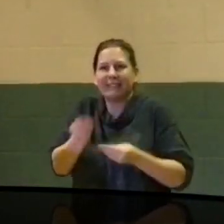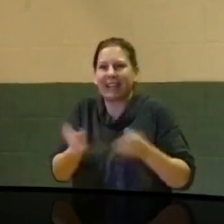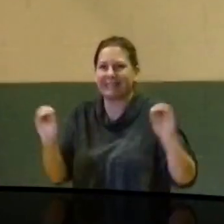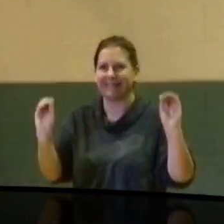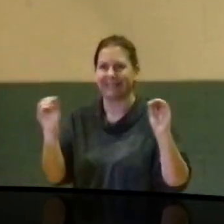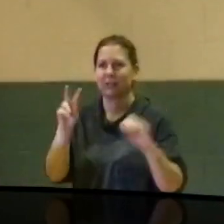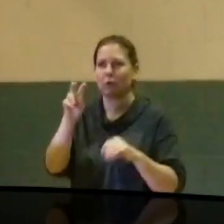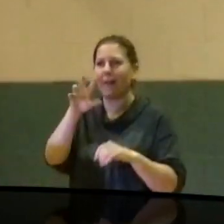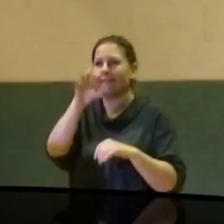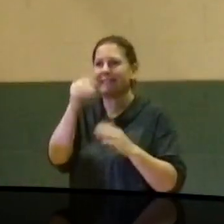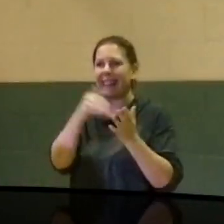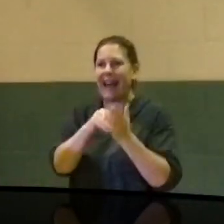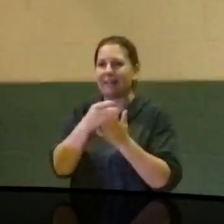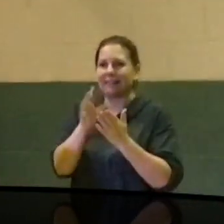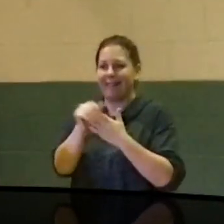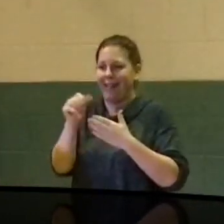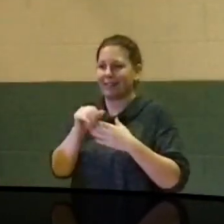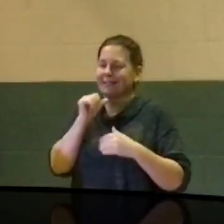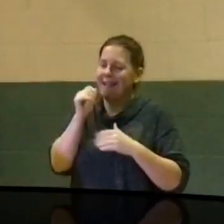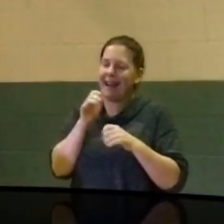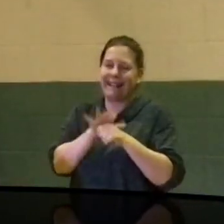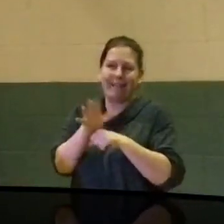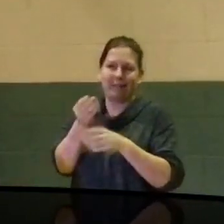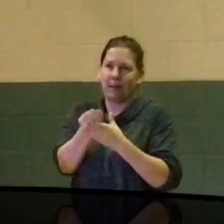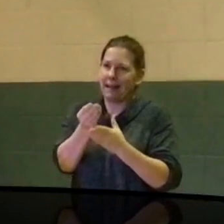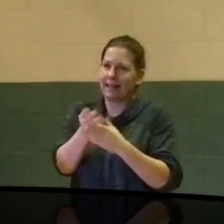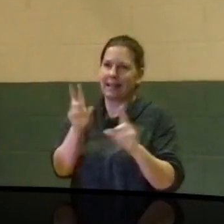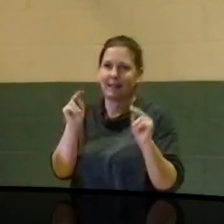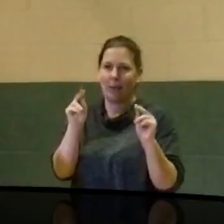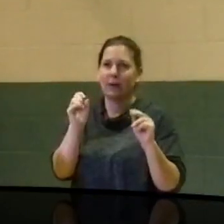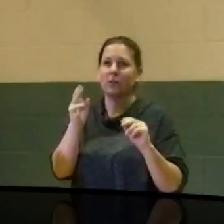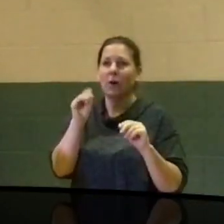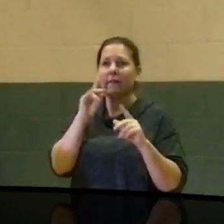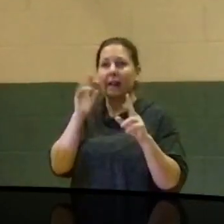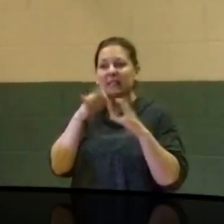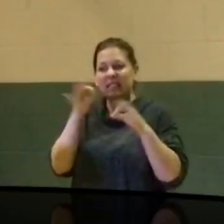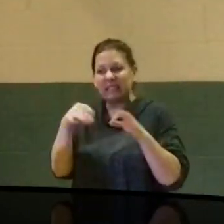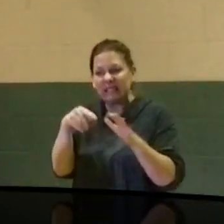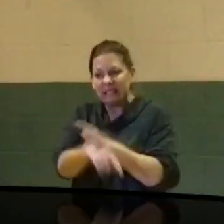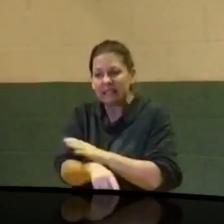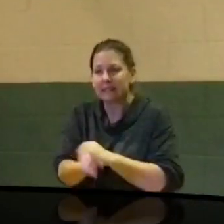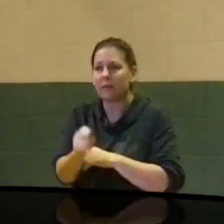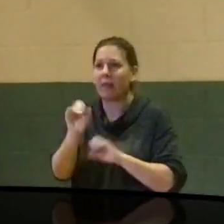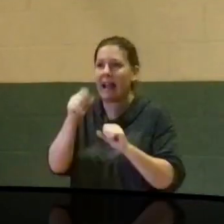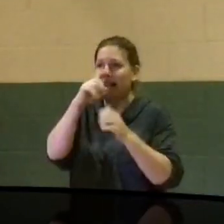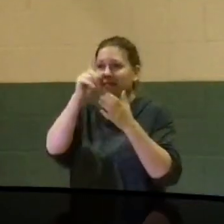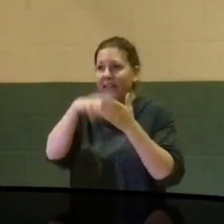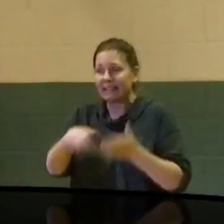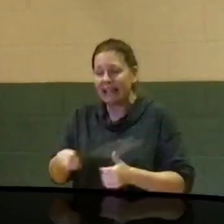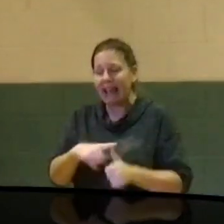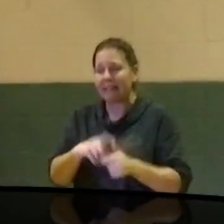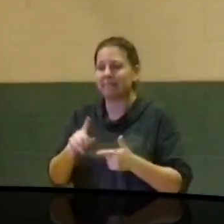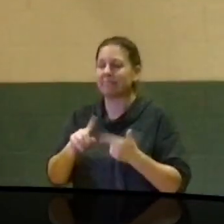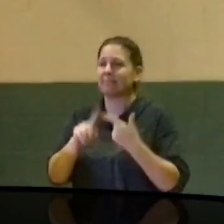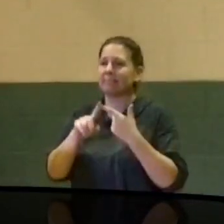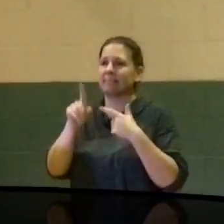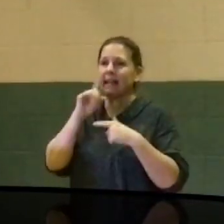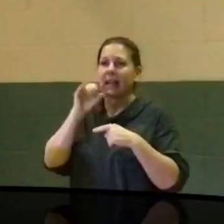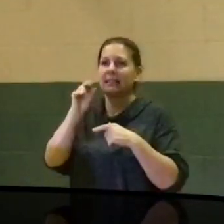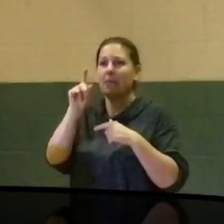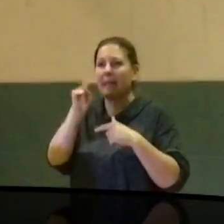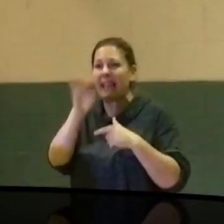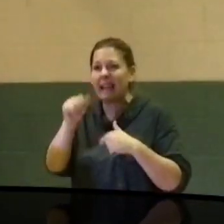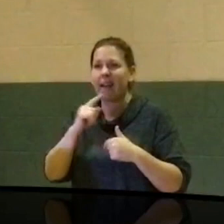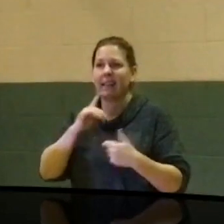$250,000 is not a lot of money. And they are very detailed on what they can do. They can investigate, they can subpoena, they